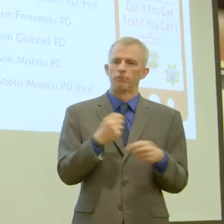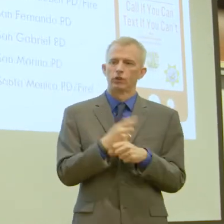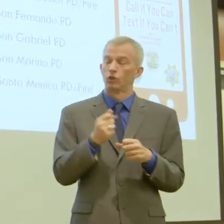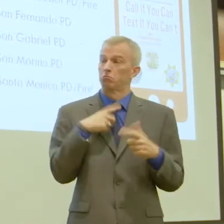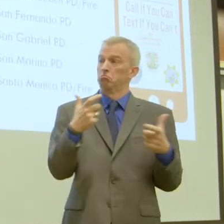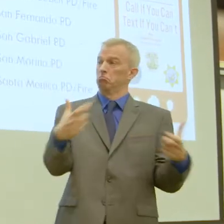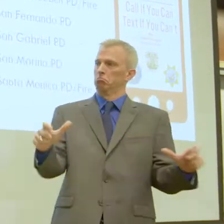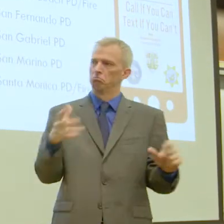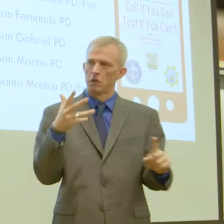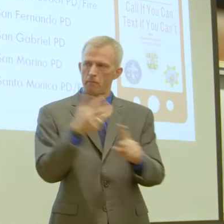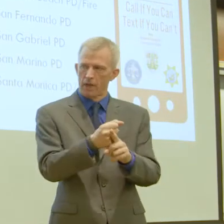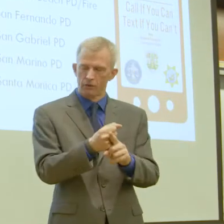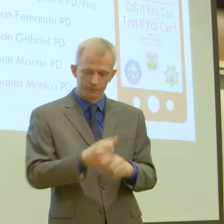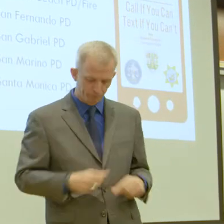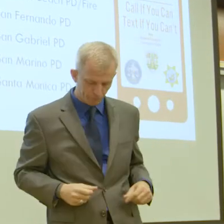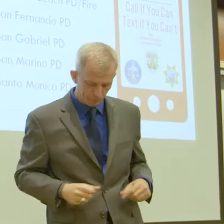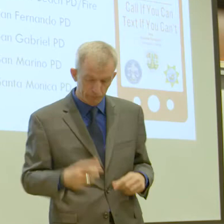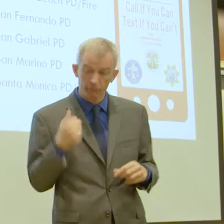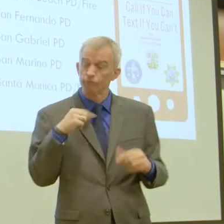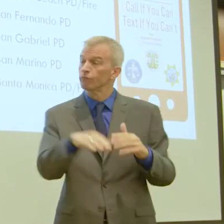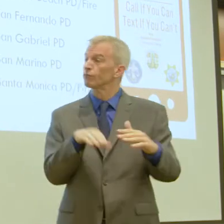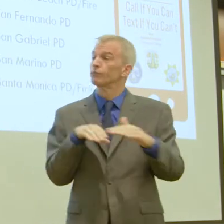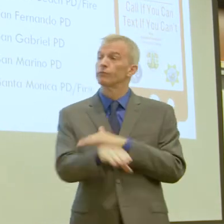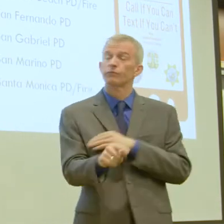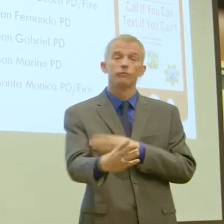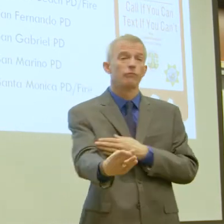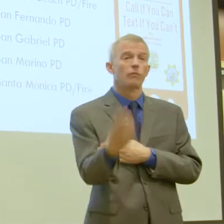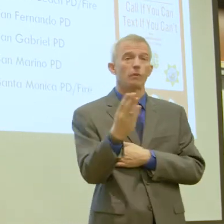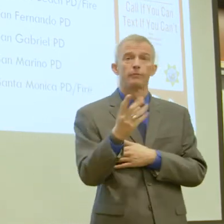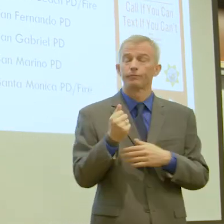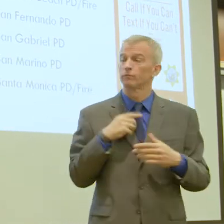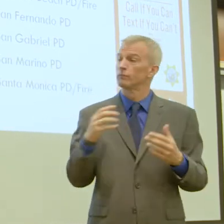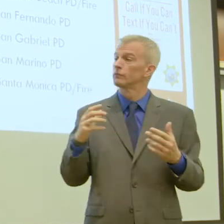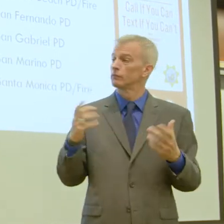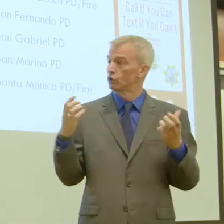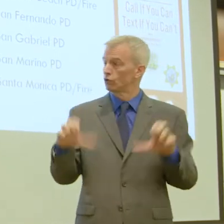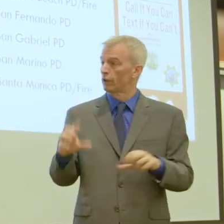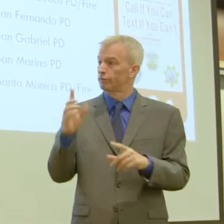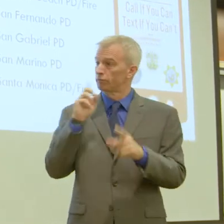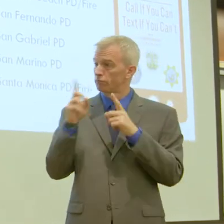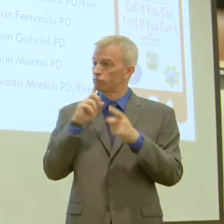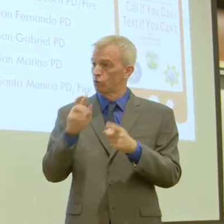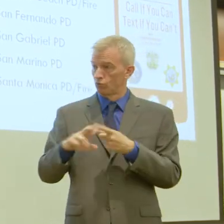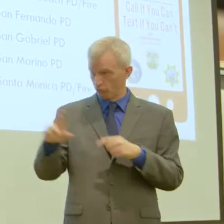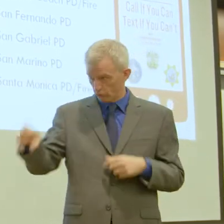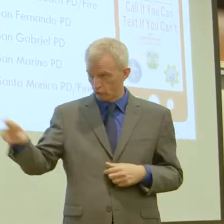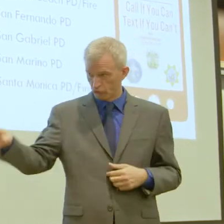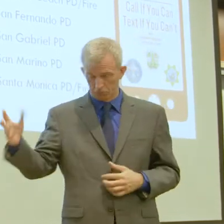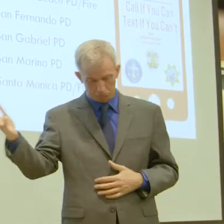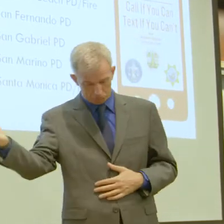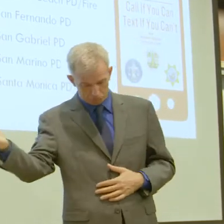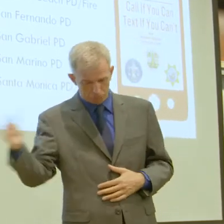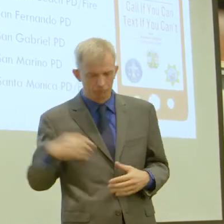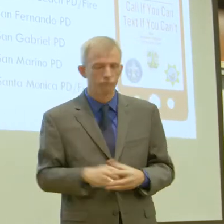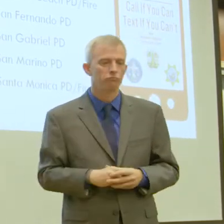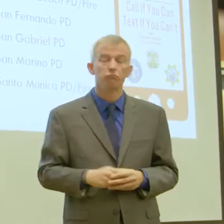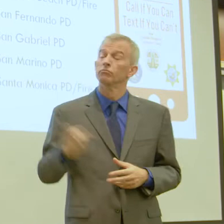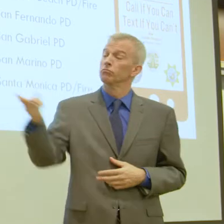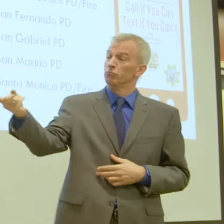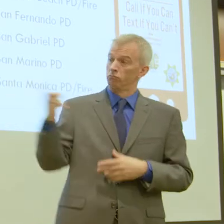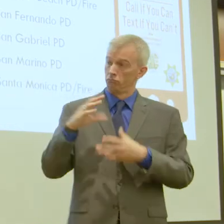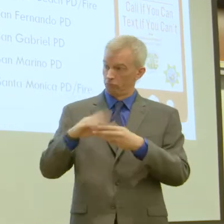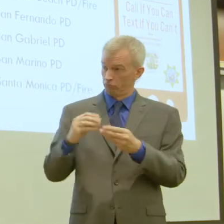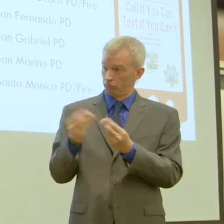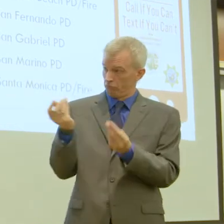impact. And when I walked in this morning, I got a chance to say hello to Rich Ray over here, told me his